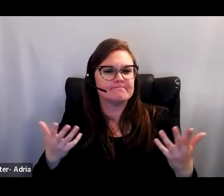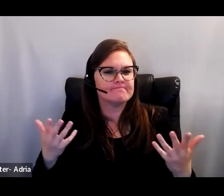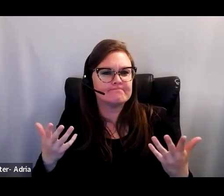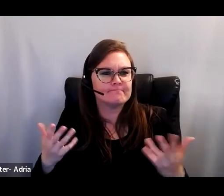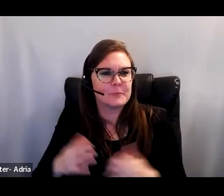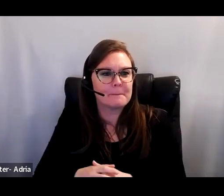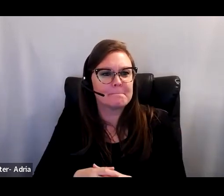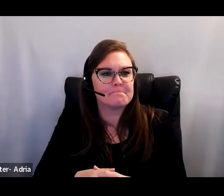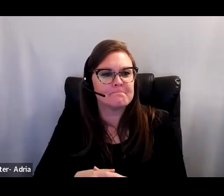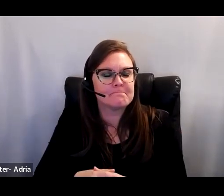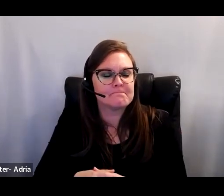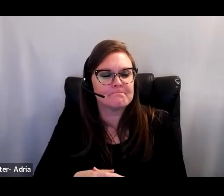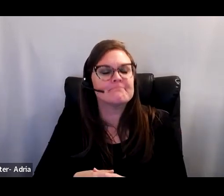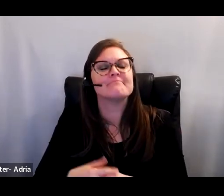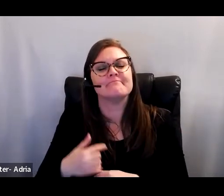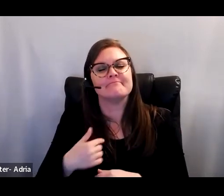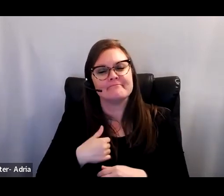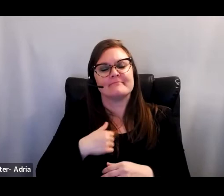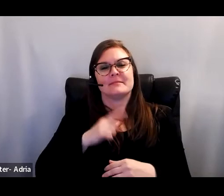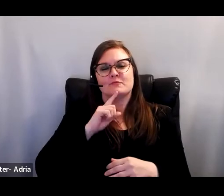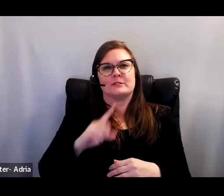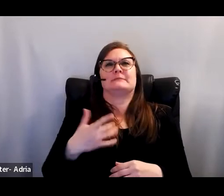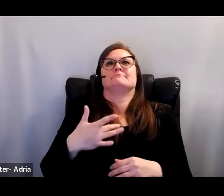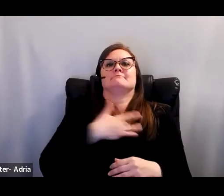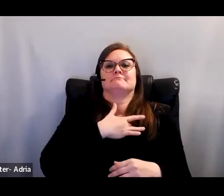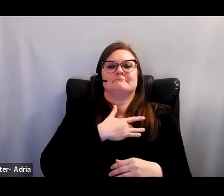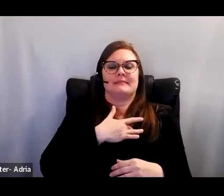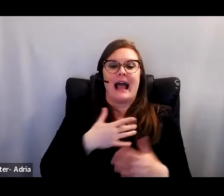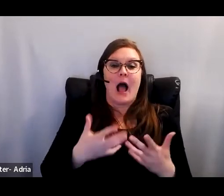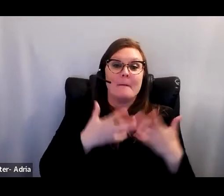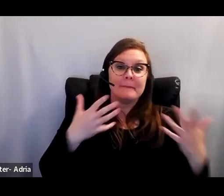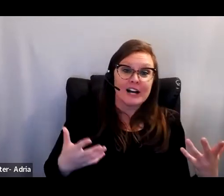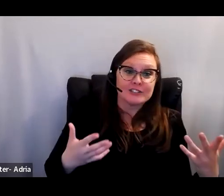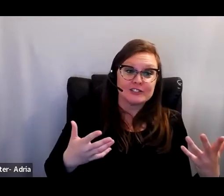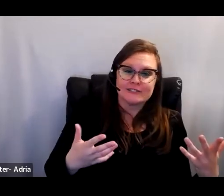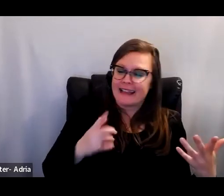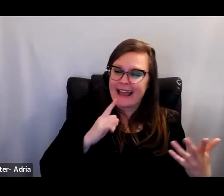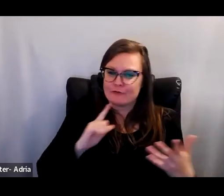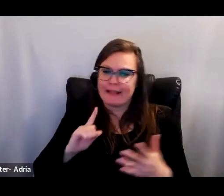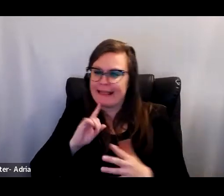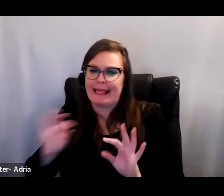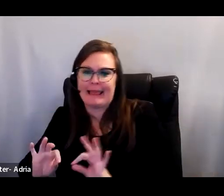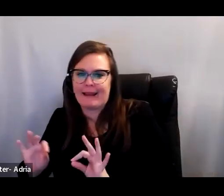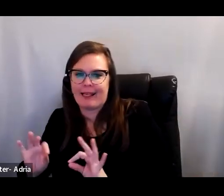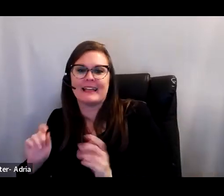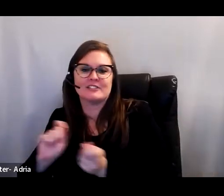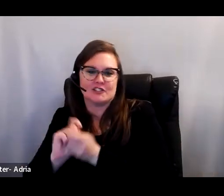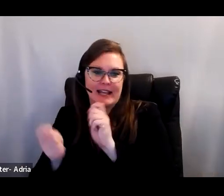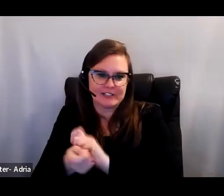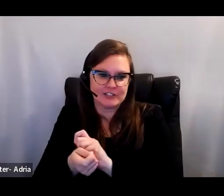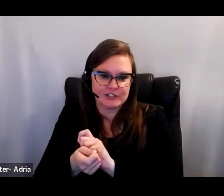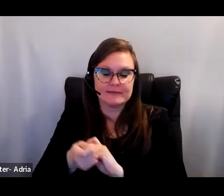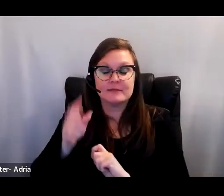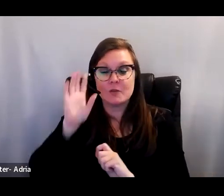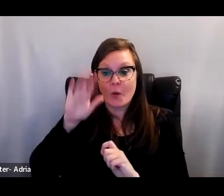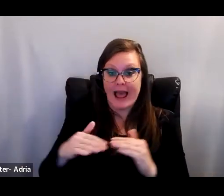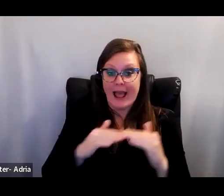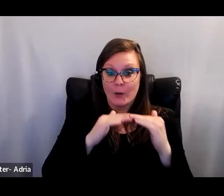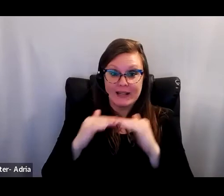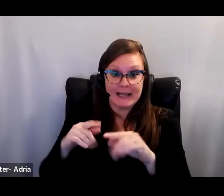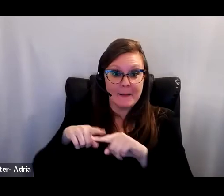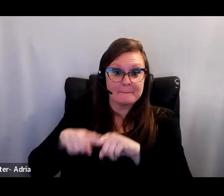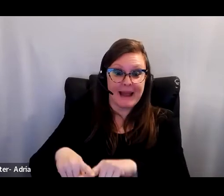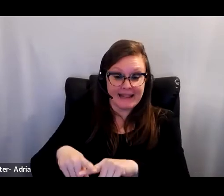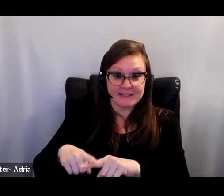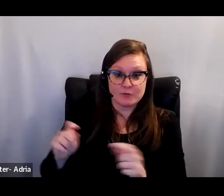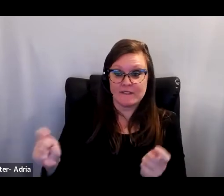I am struck by both how much and how little has changed in this period. On the one hand, I'm despondent that equity-based reforms that seemed so sensible years ago